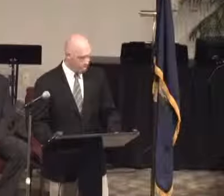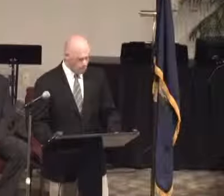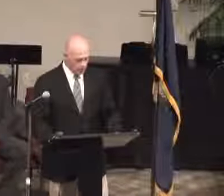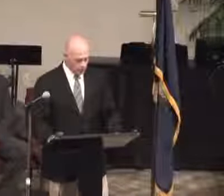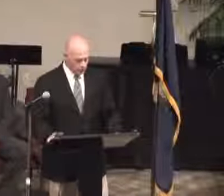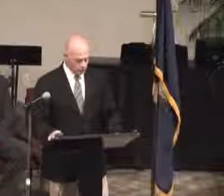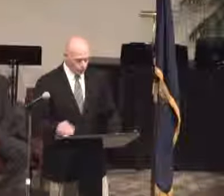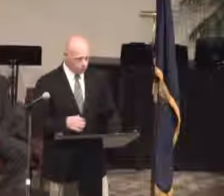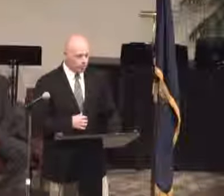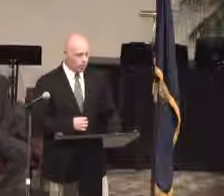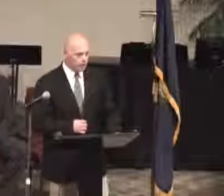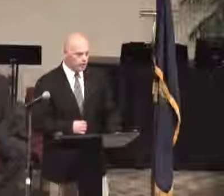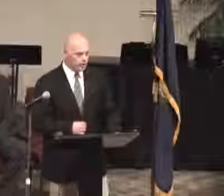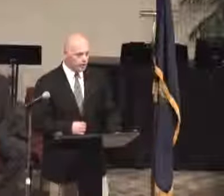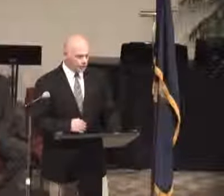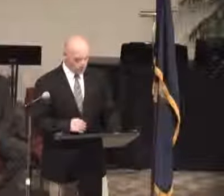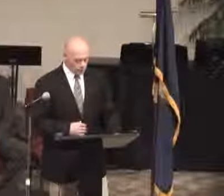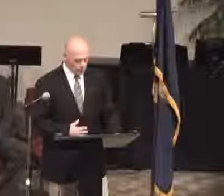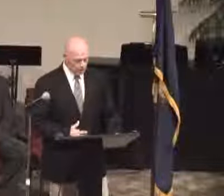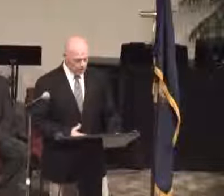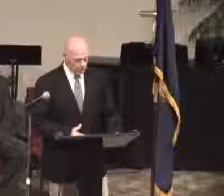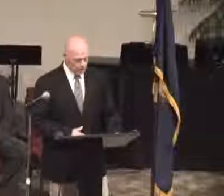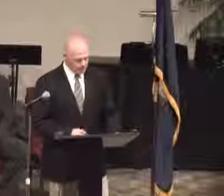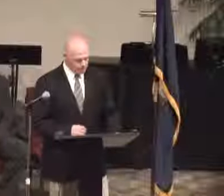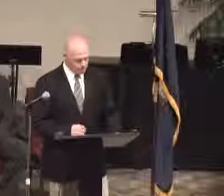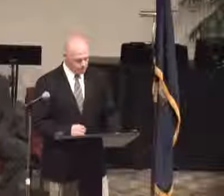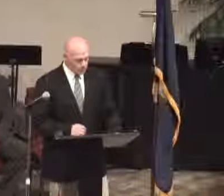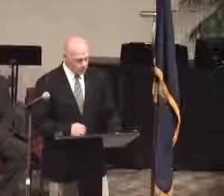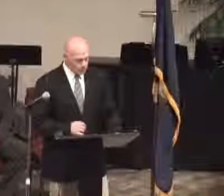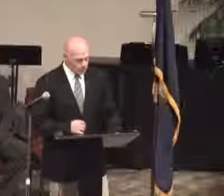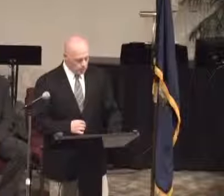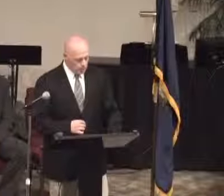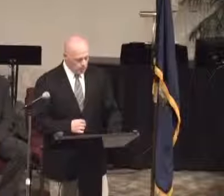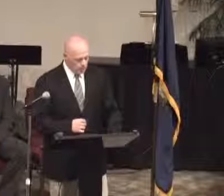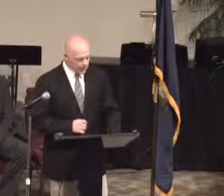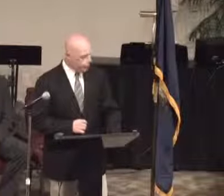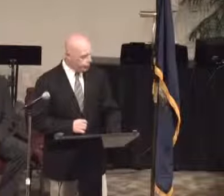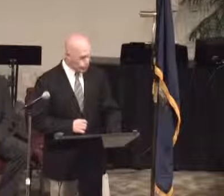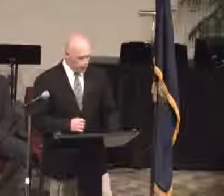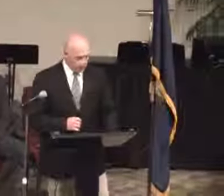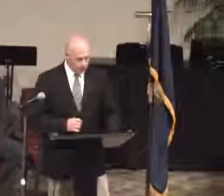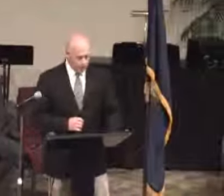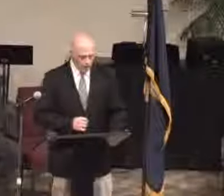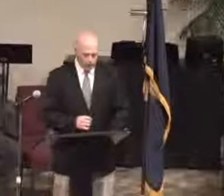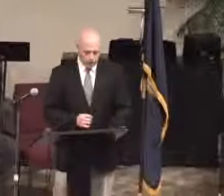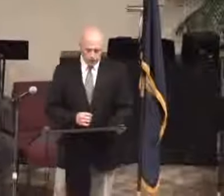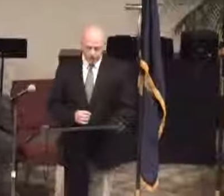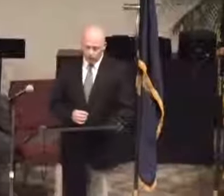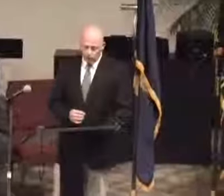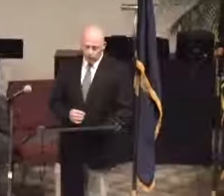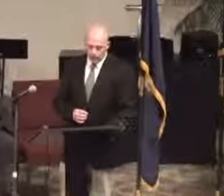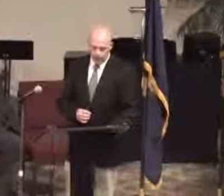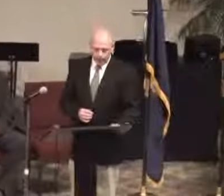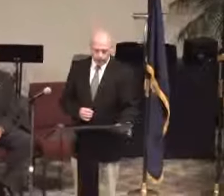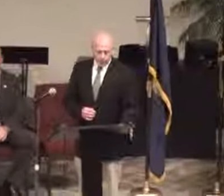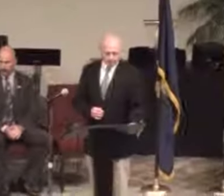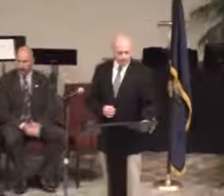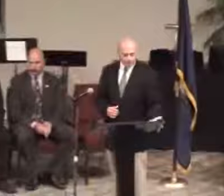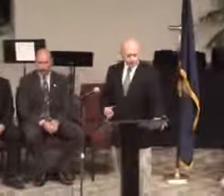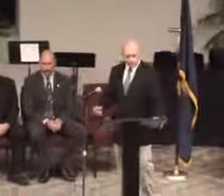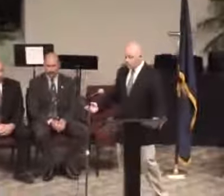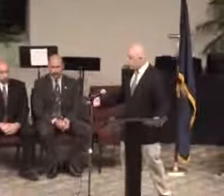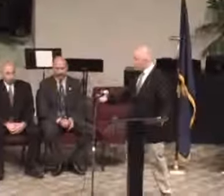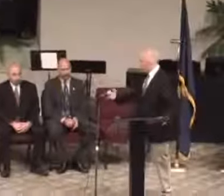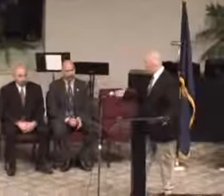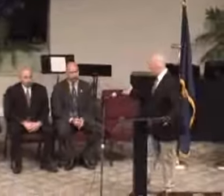coming and for showing your support for the graduates here today. I'd like to introduce first our panel seated here on the stage.